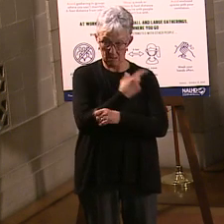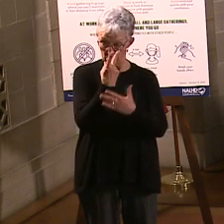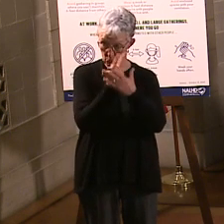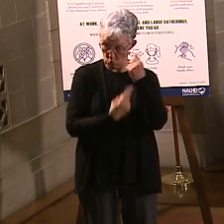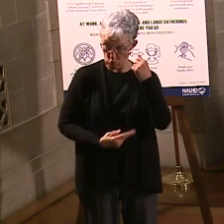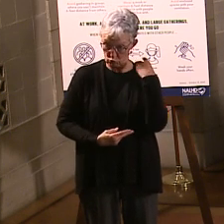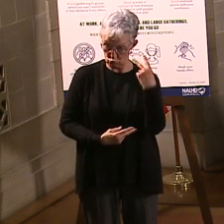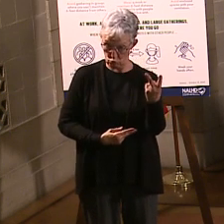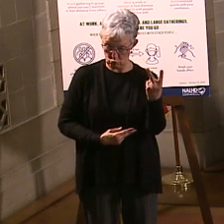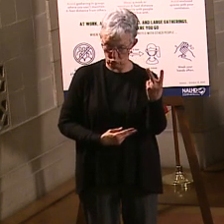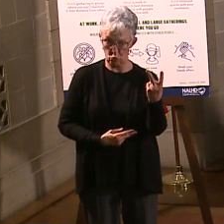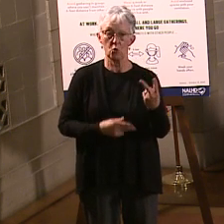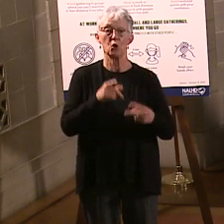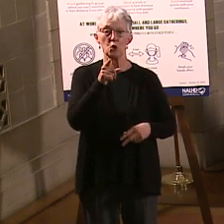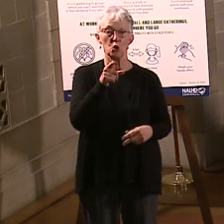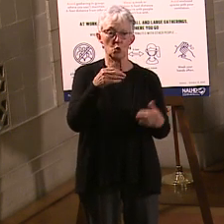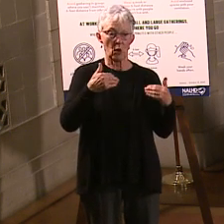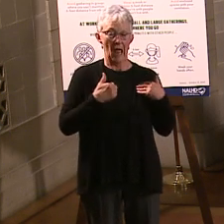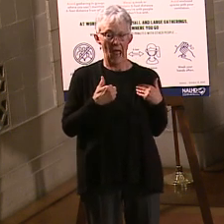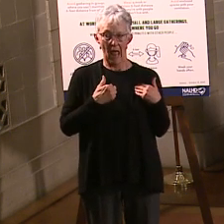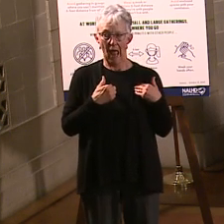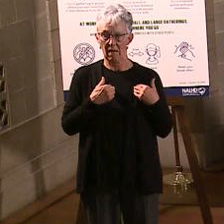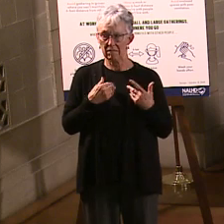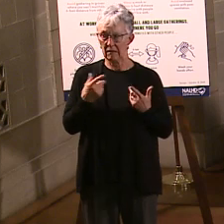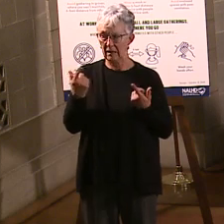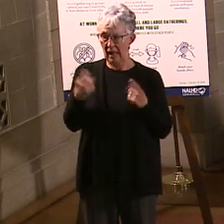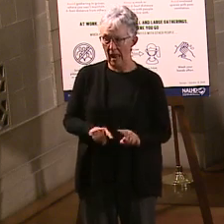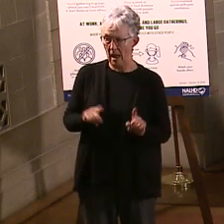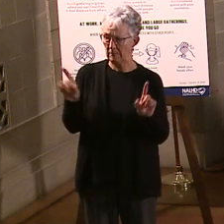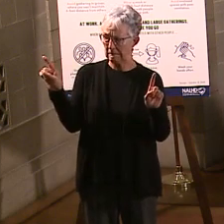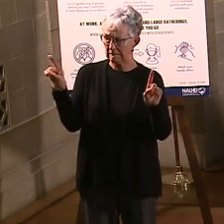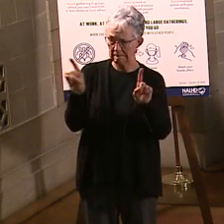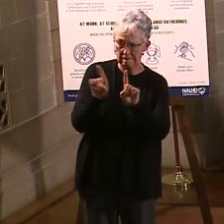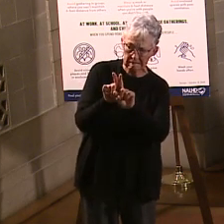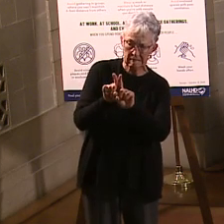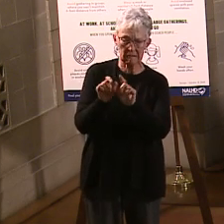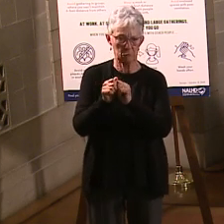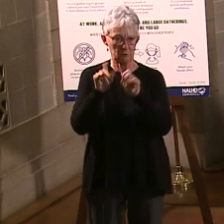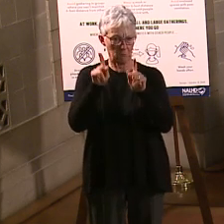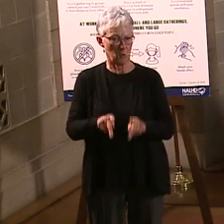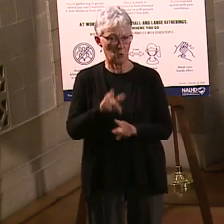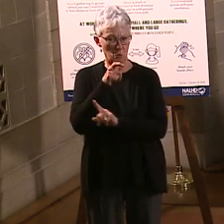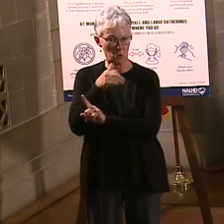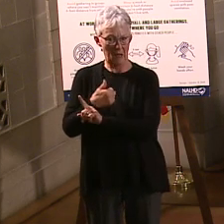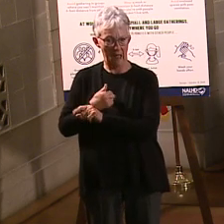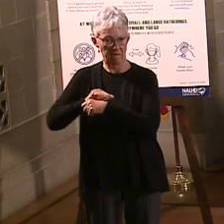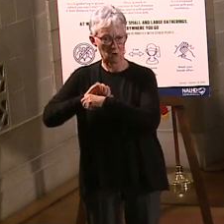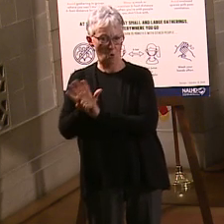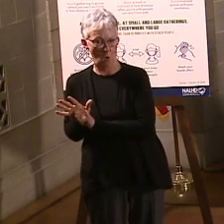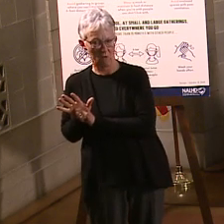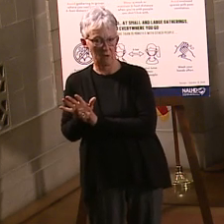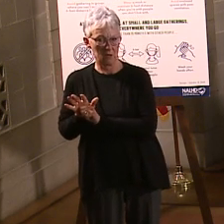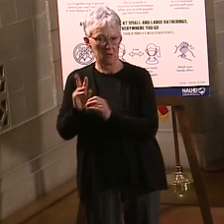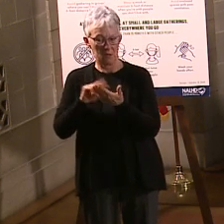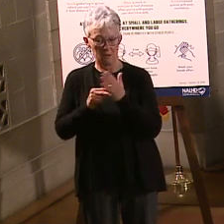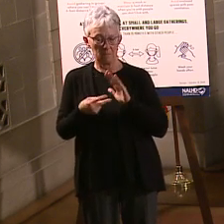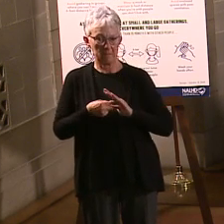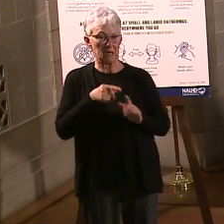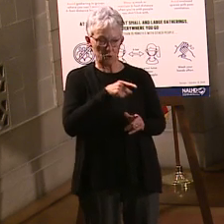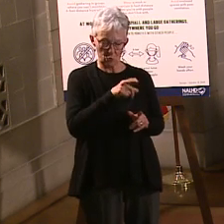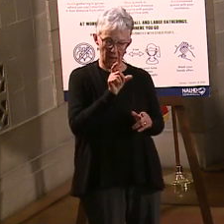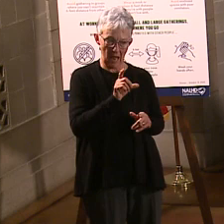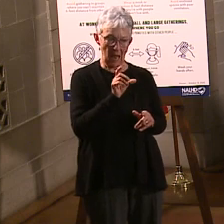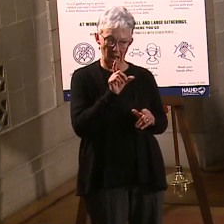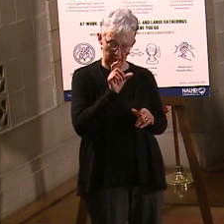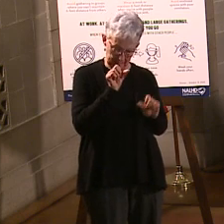and you have a close contact. Again, you can self monitor. And that means wear a mask when you go